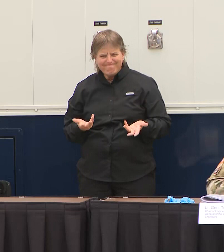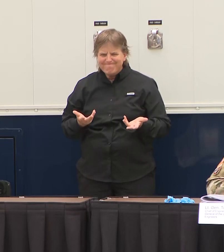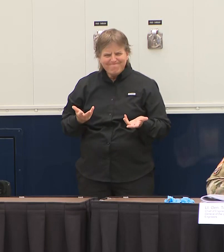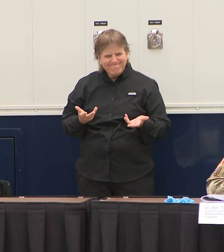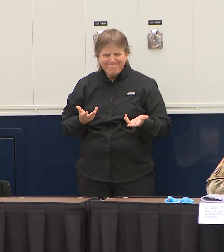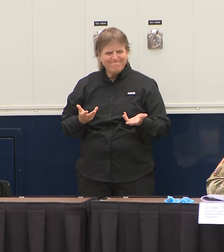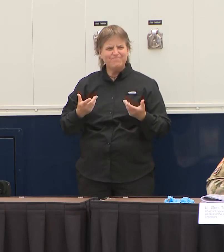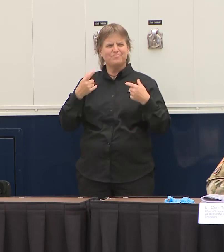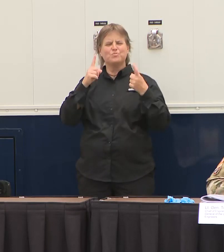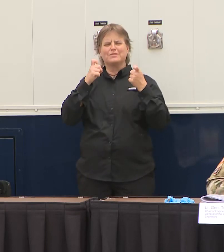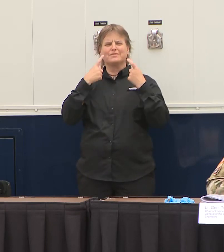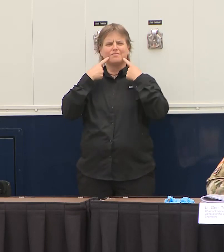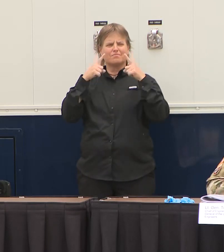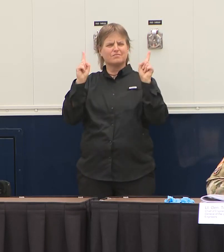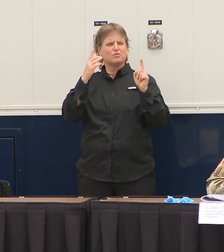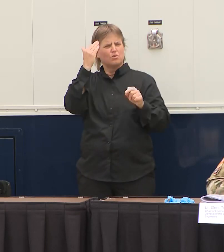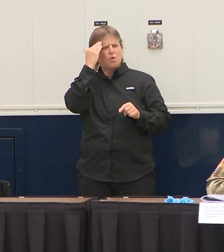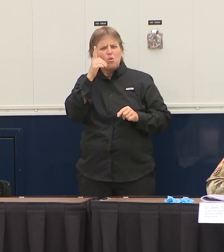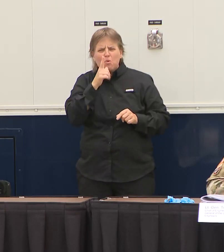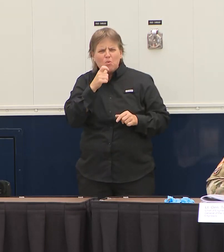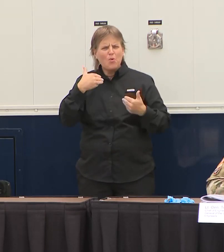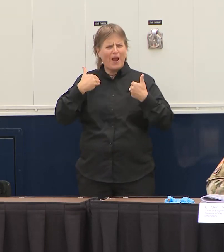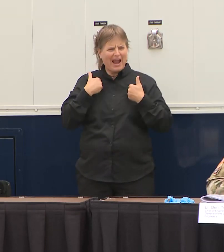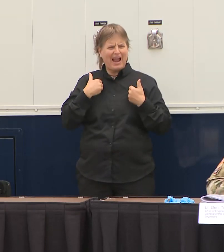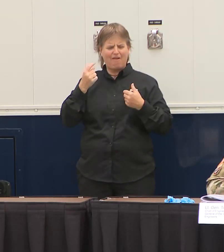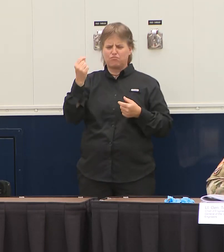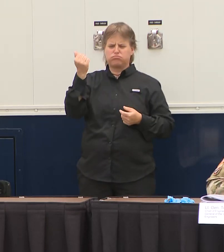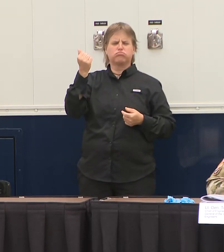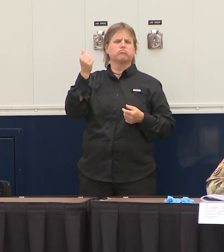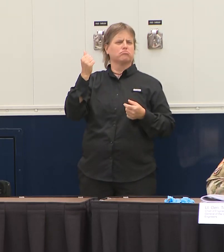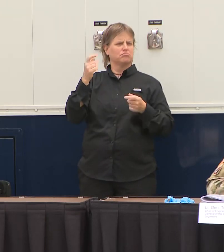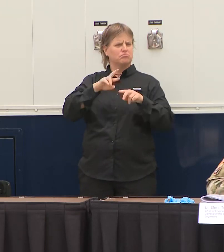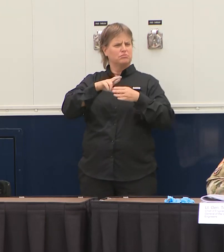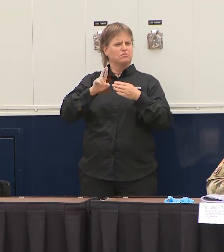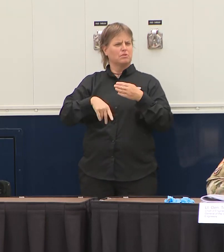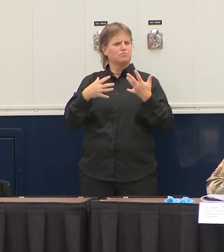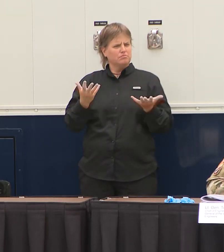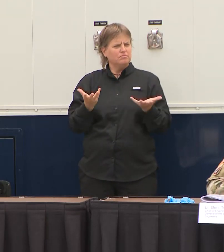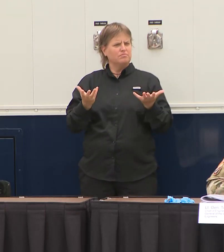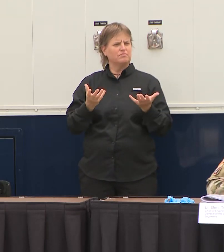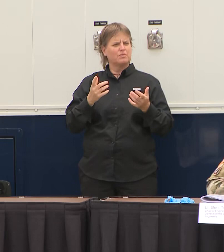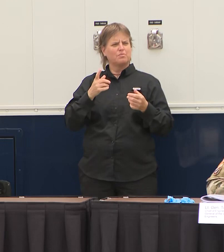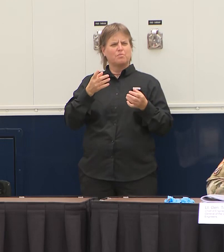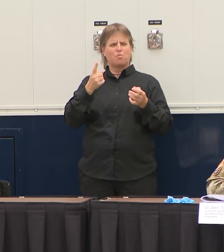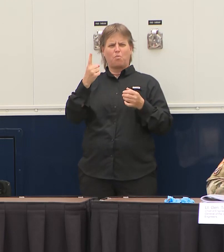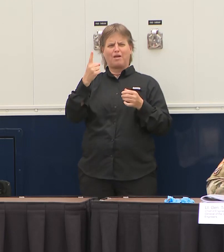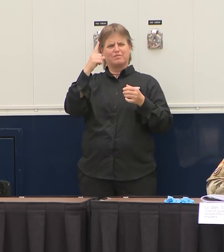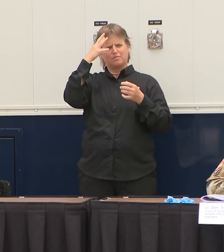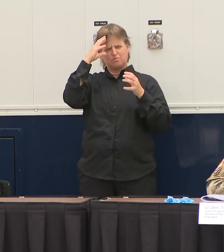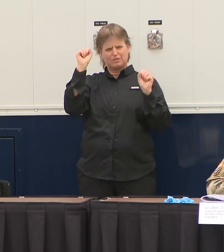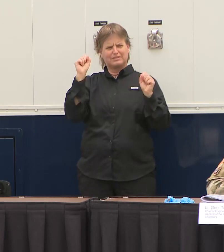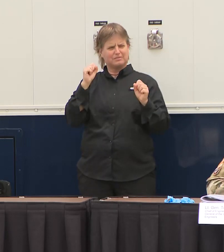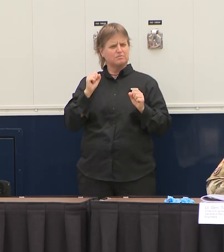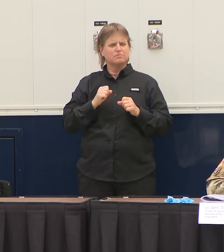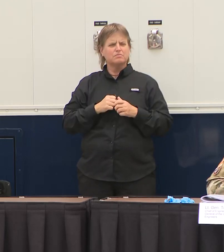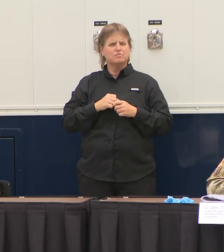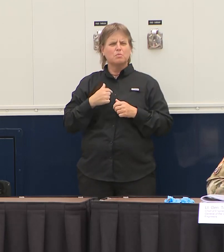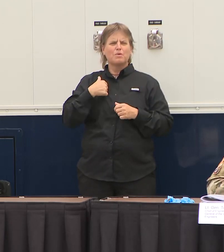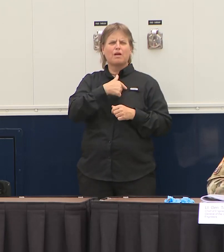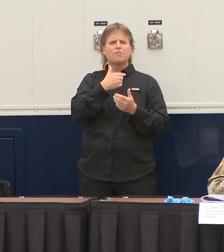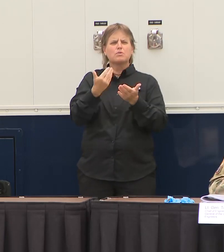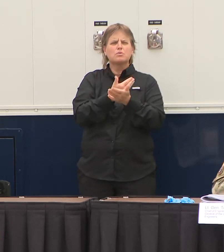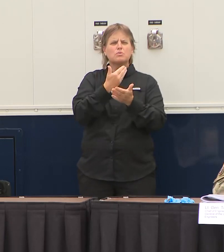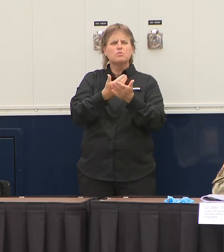positive quickly is important so we were able to working with the White House get a number of this new Abbott Labs tests